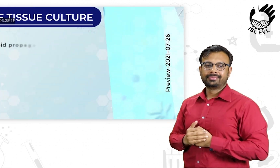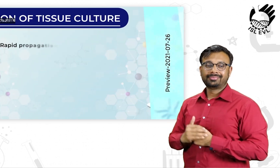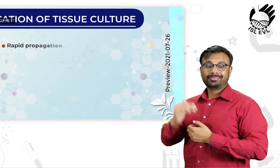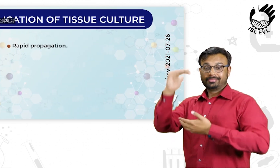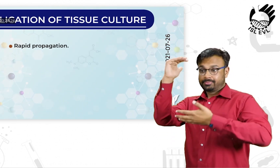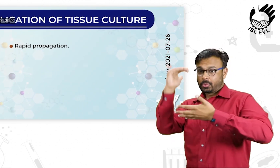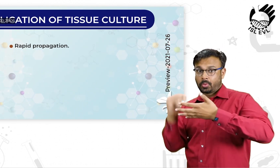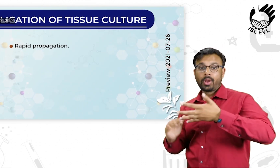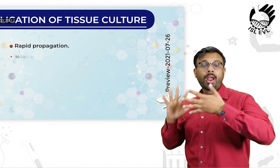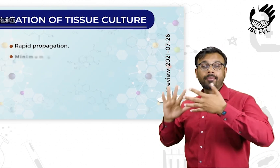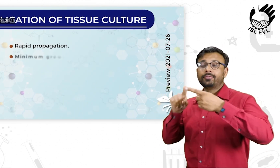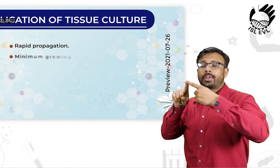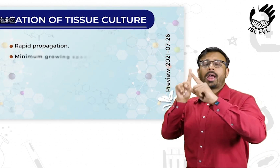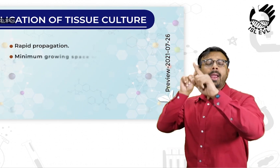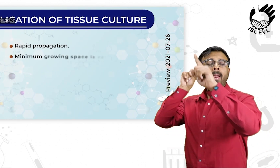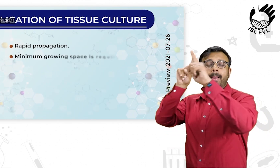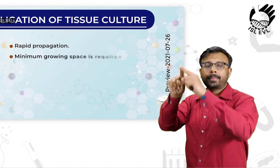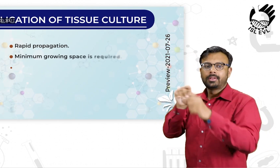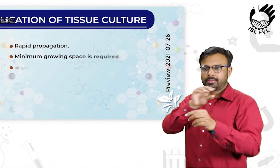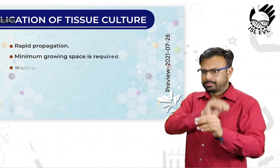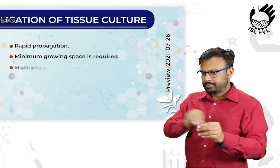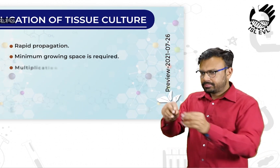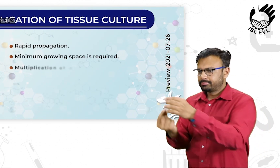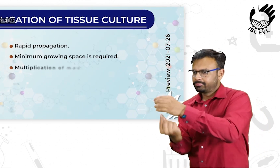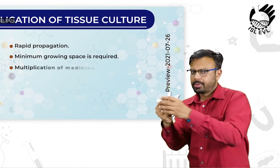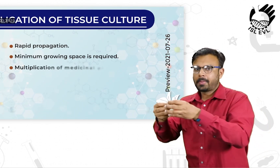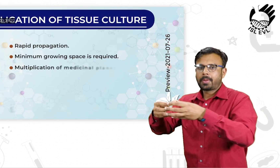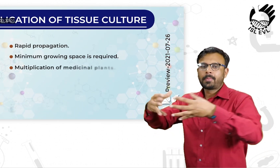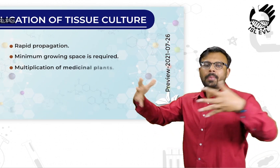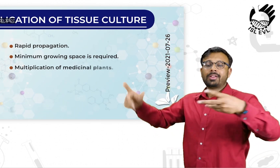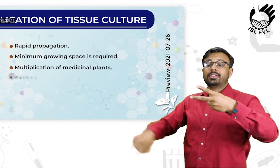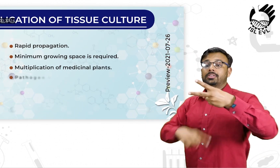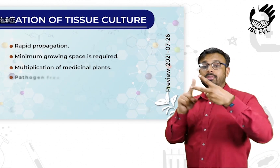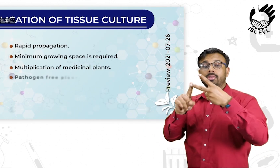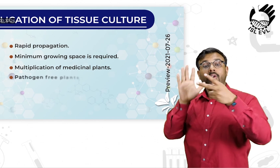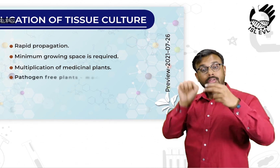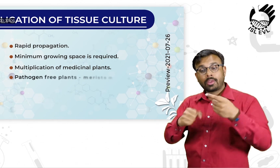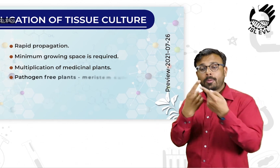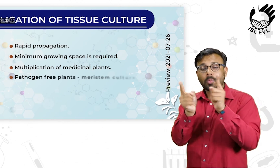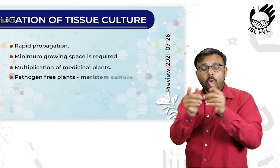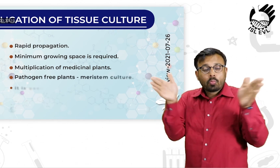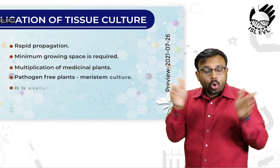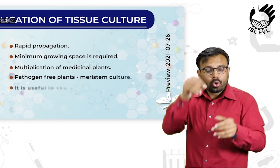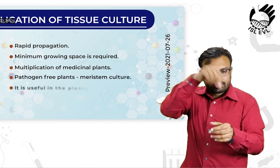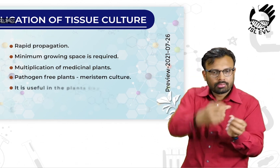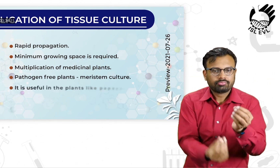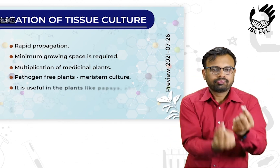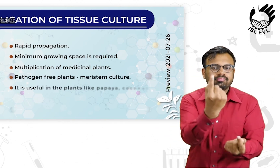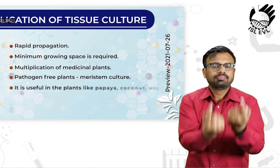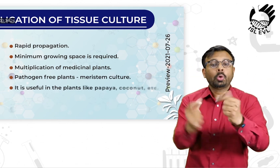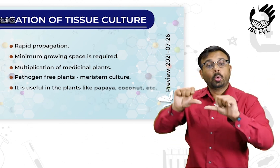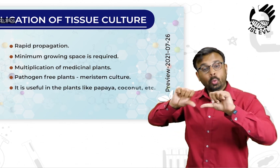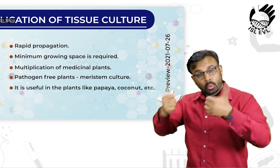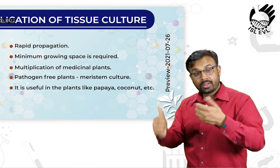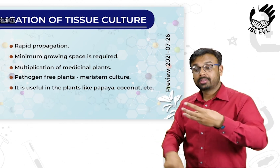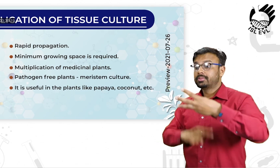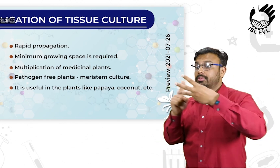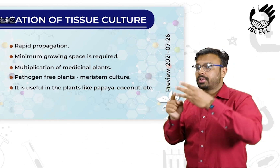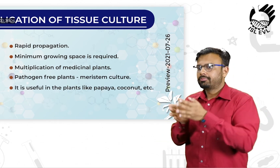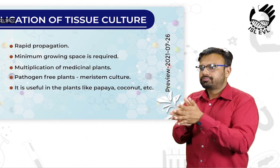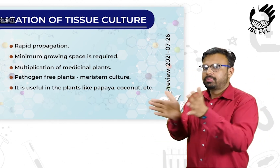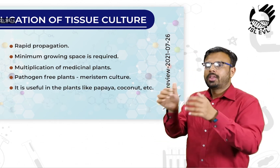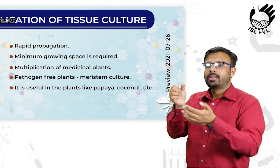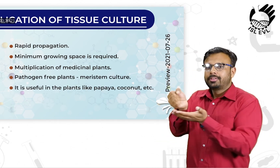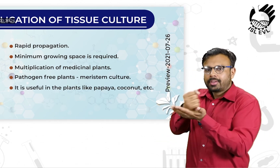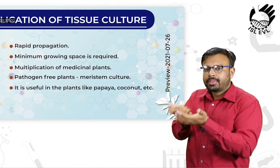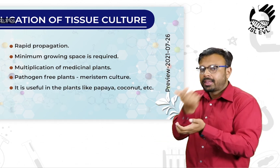Application of tissue culture, rapid propagation, minimum growing space is required. Multiplication of medicinal